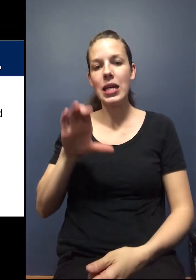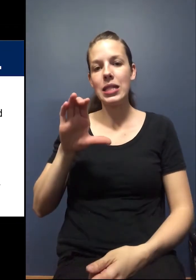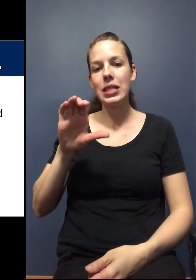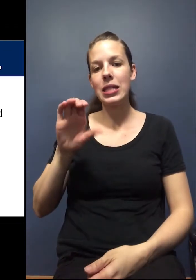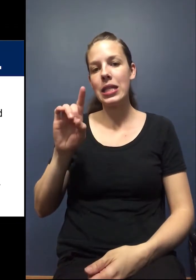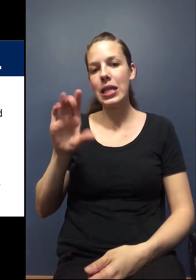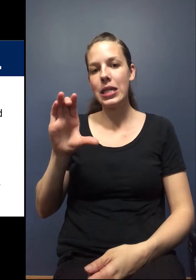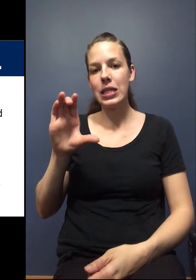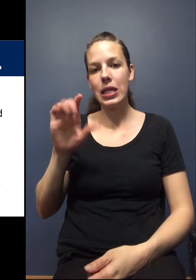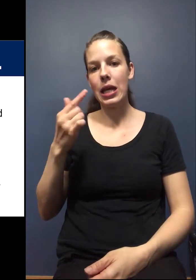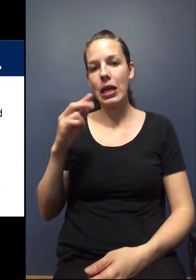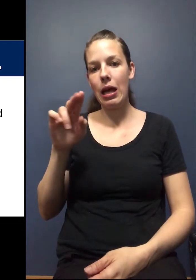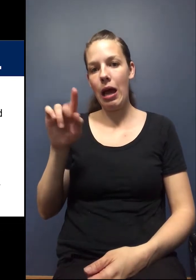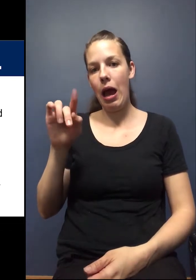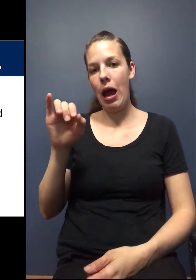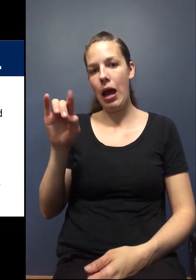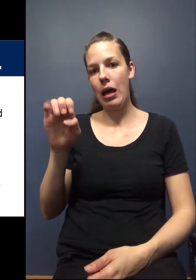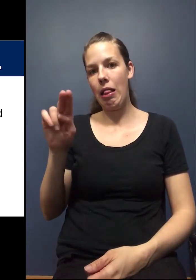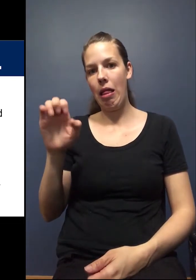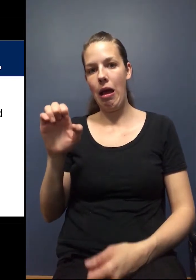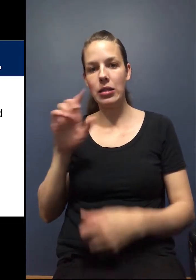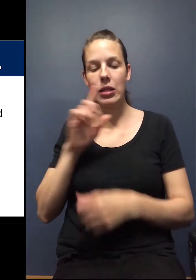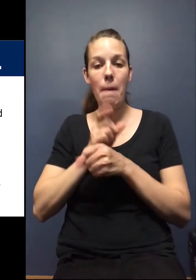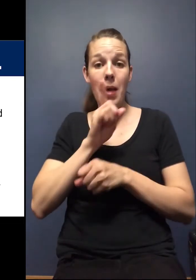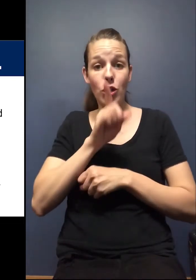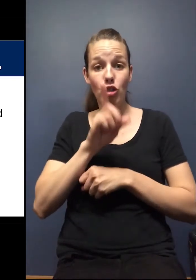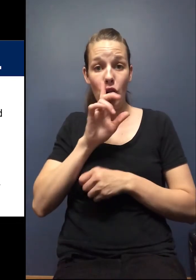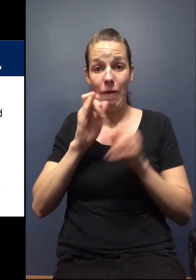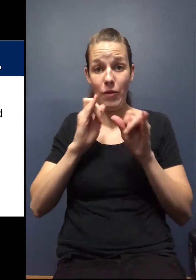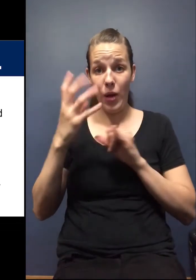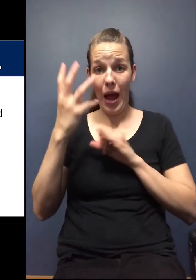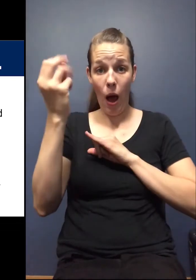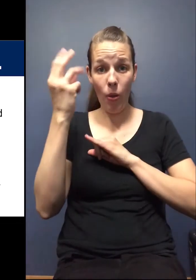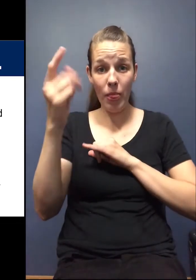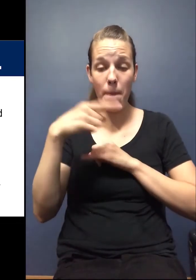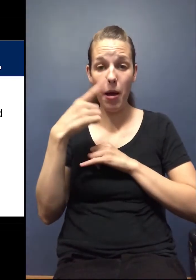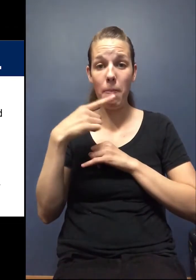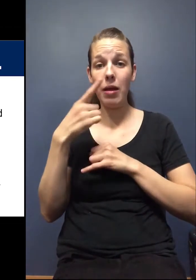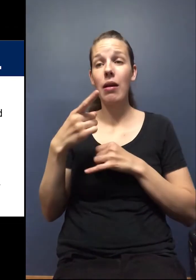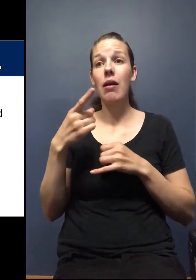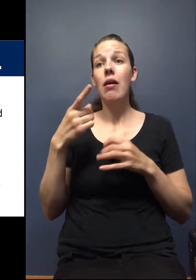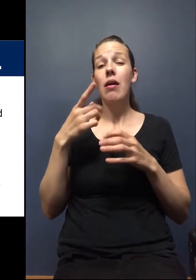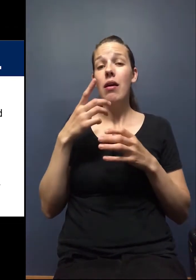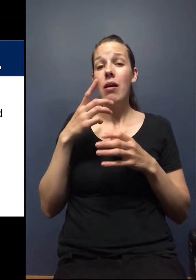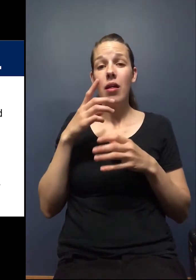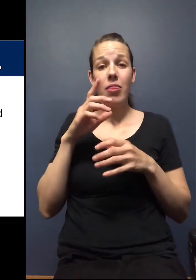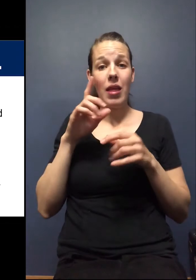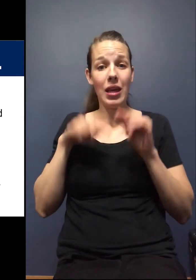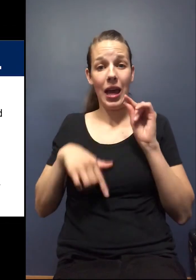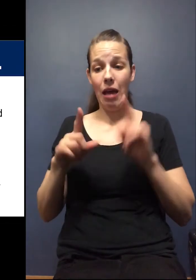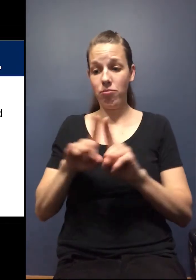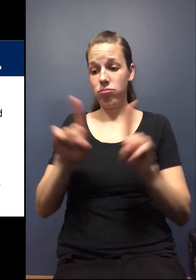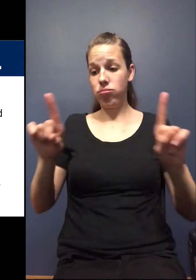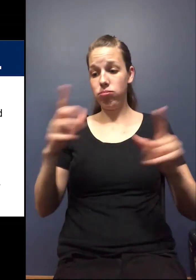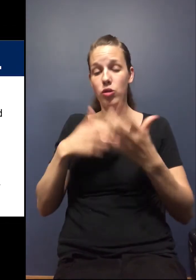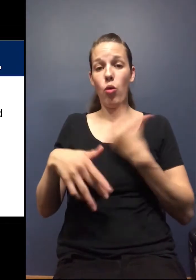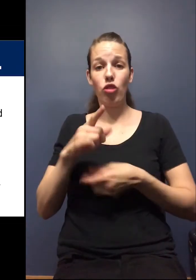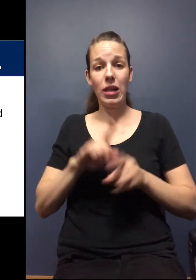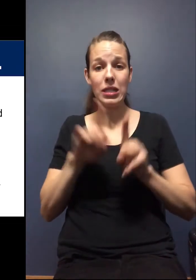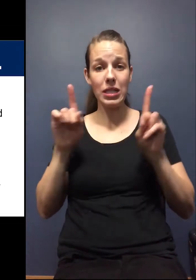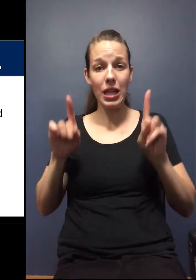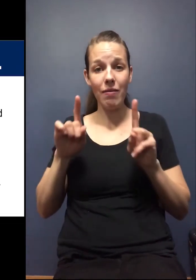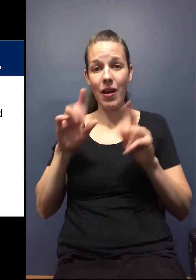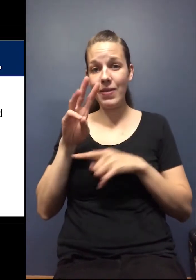guidelines. Um, just making sure that when individuals are out in the public, when individuals cannot maintain that social distancing